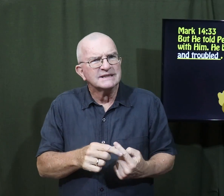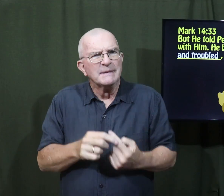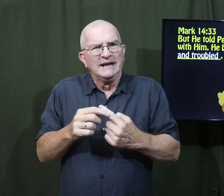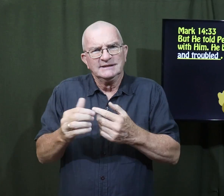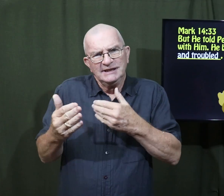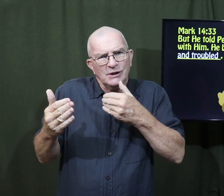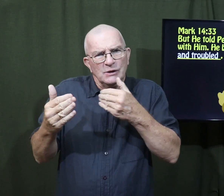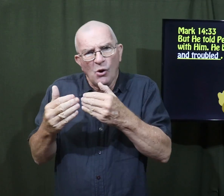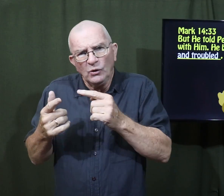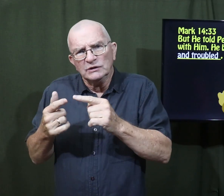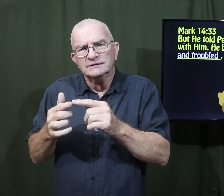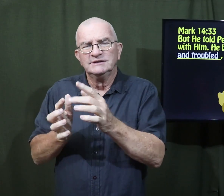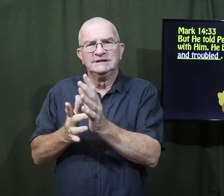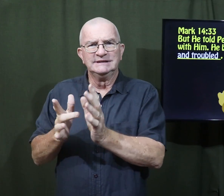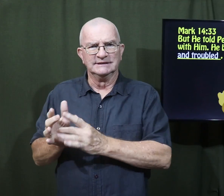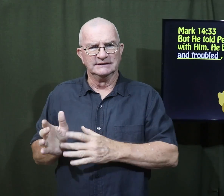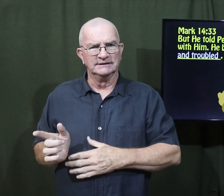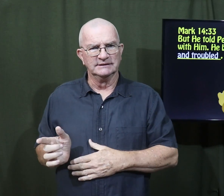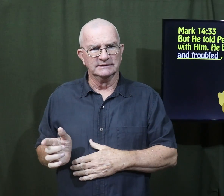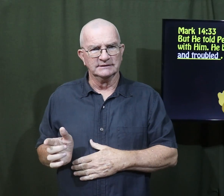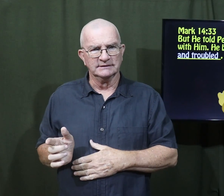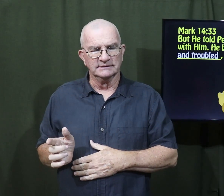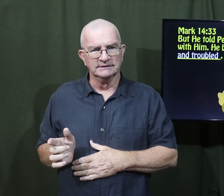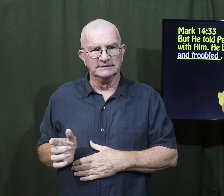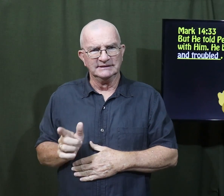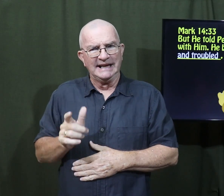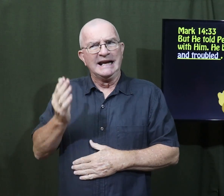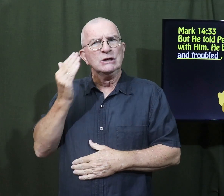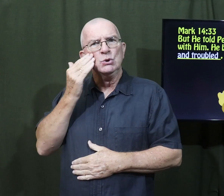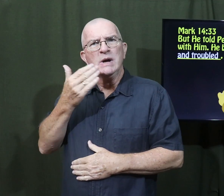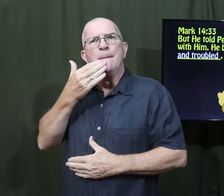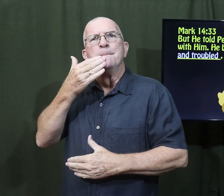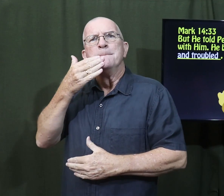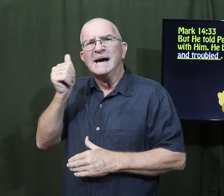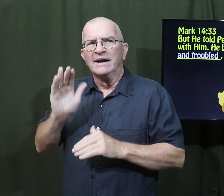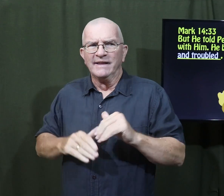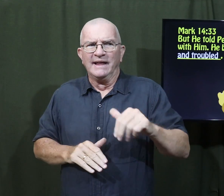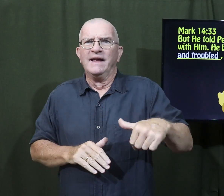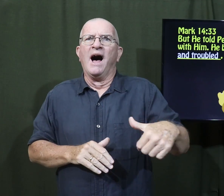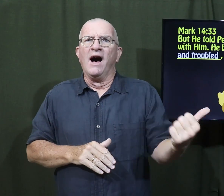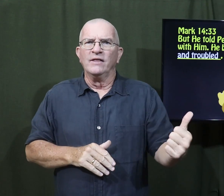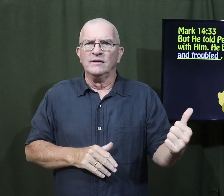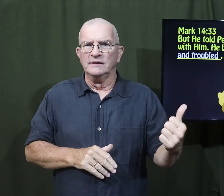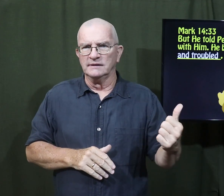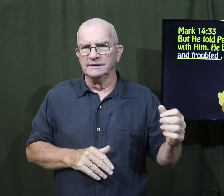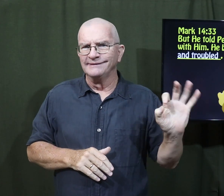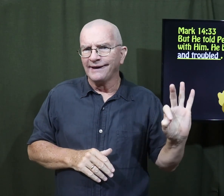Those three were especially close to Jesus. They knew him better than the others.